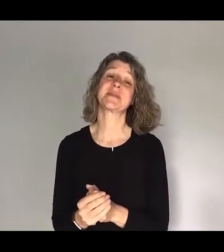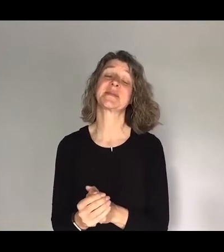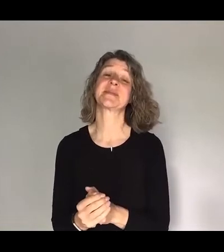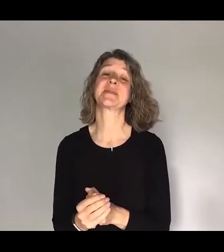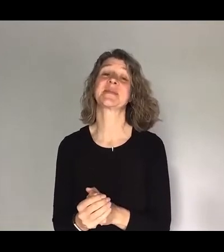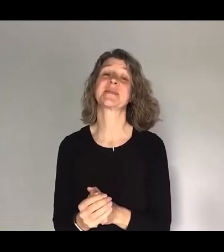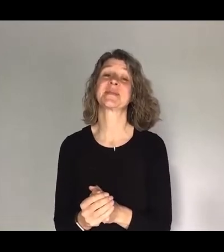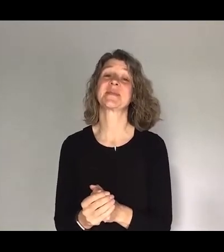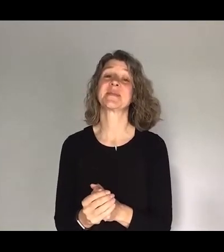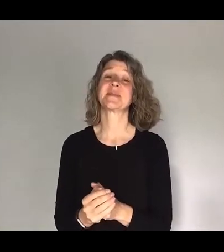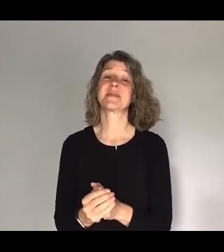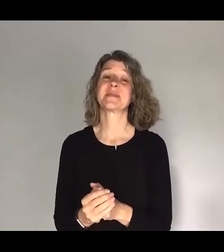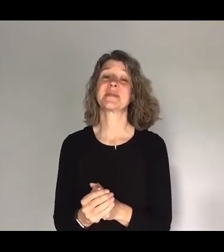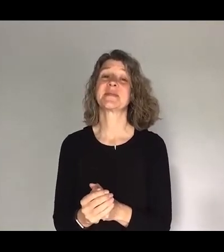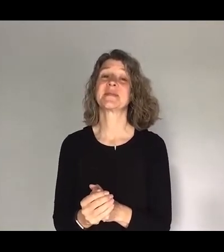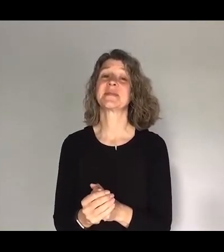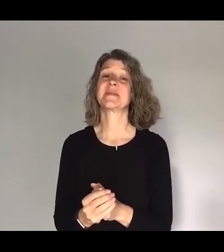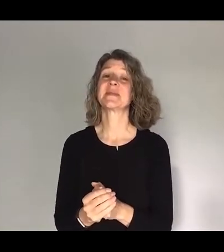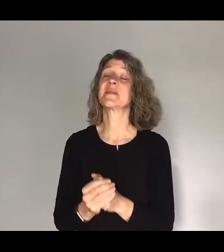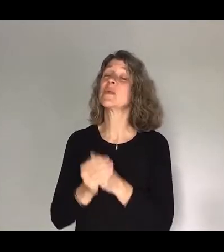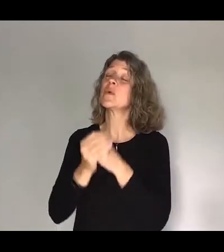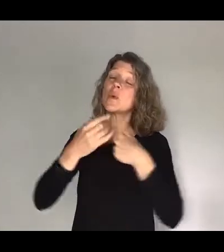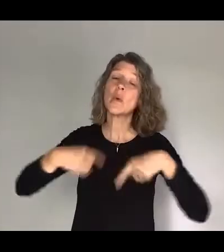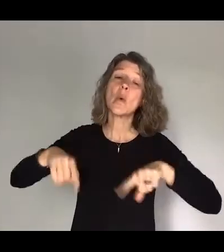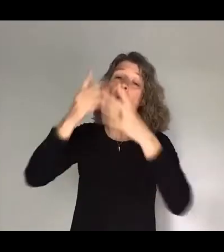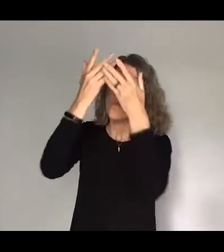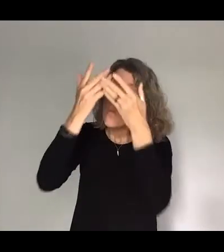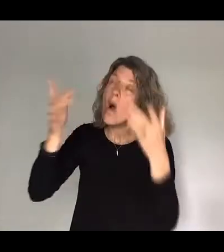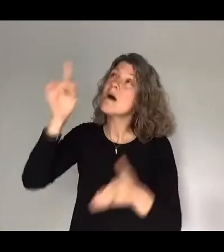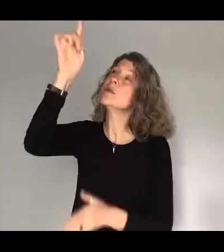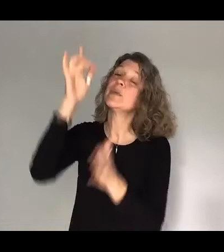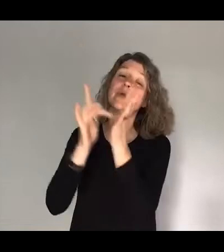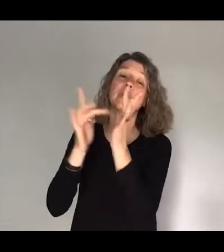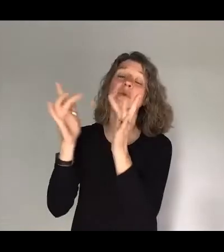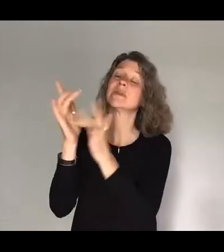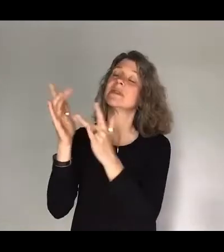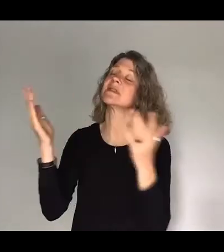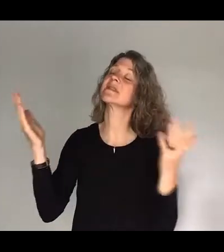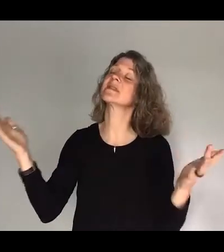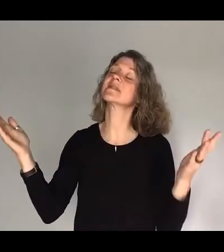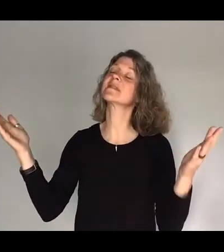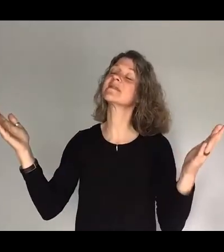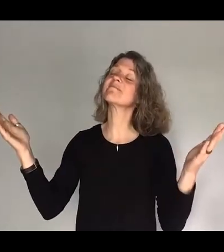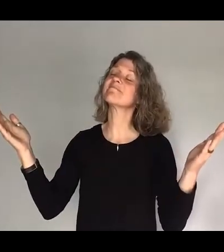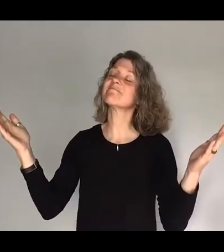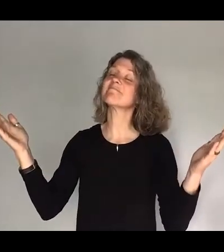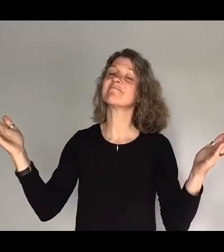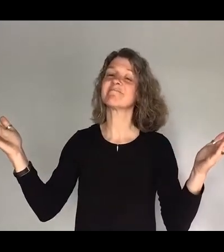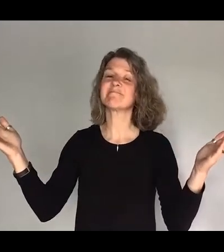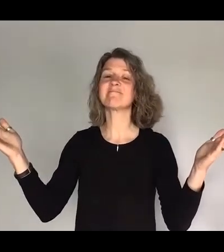We worship you, Jesus, oh, Jesus, oh, Jesus, And